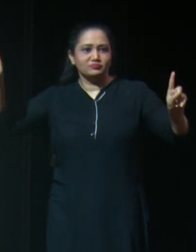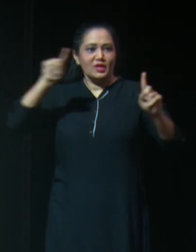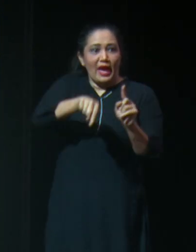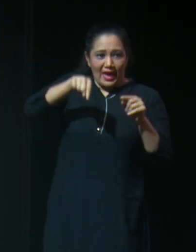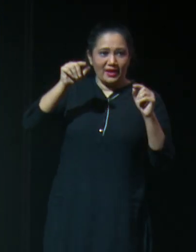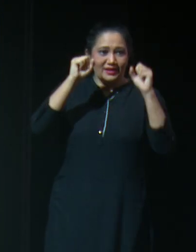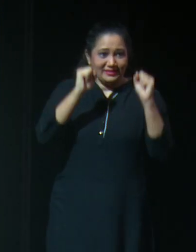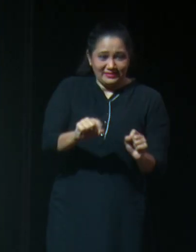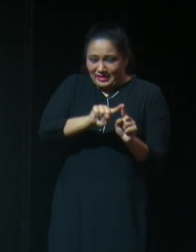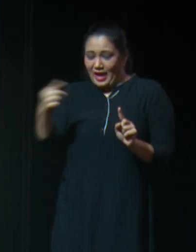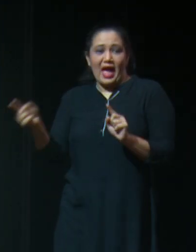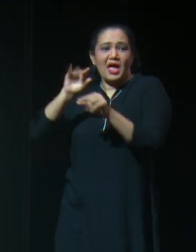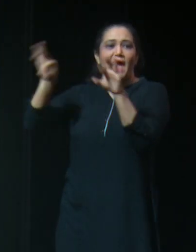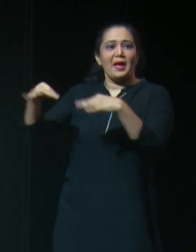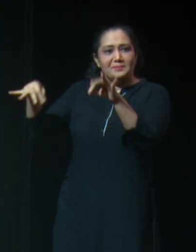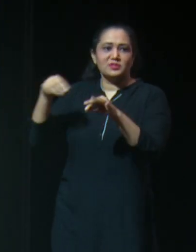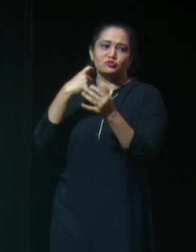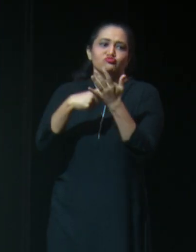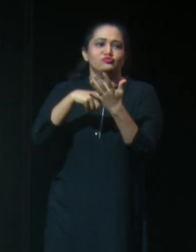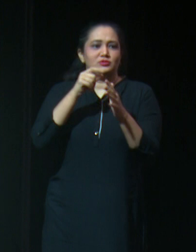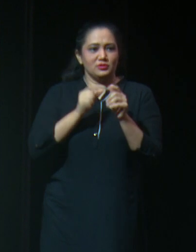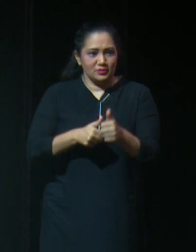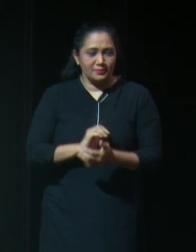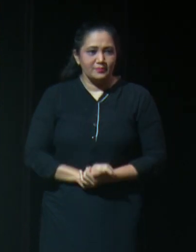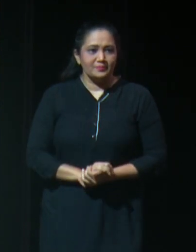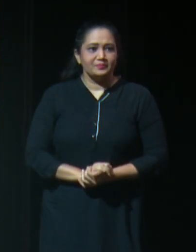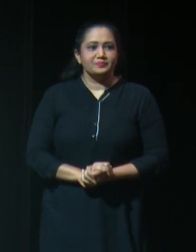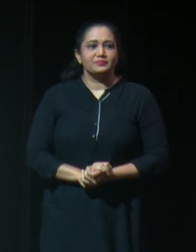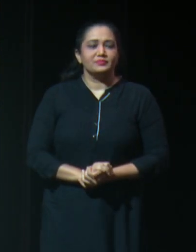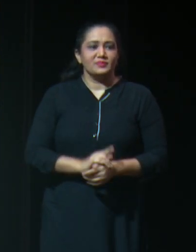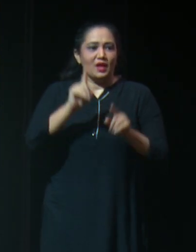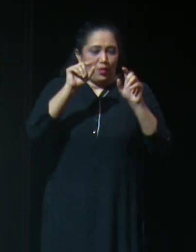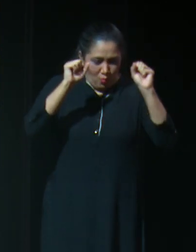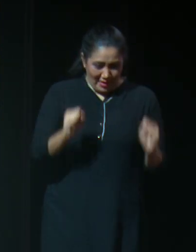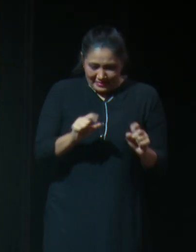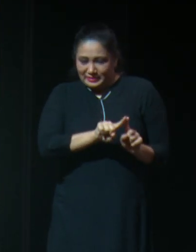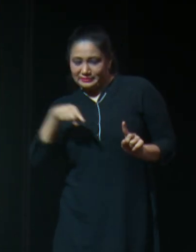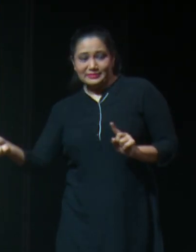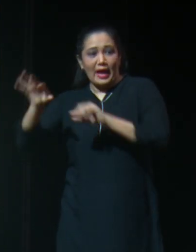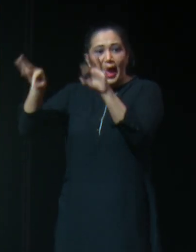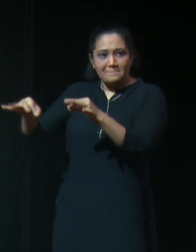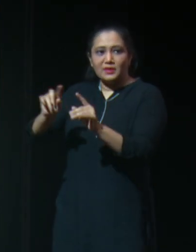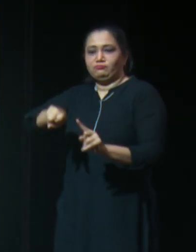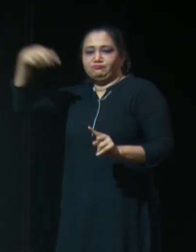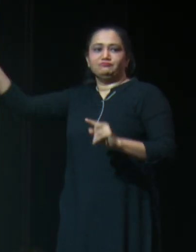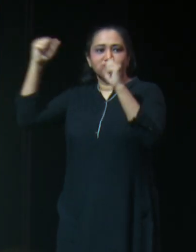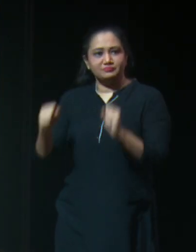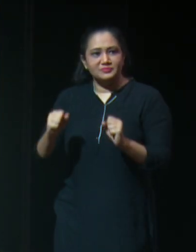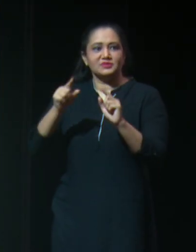rules. The most important thing is that you leave one seat and take seat. Thank